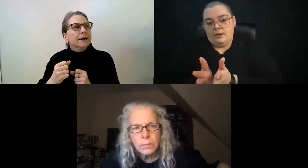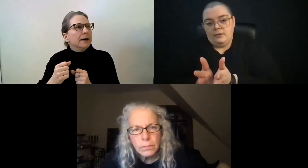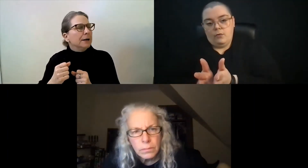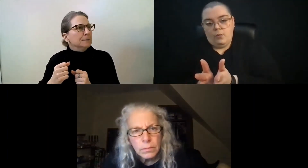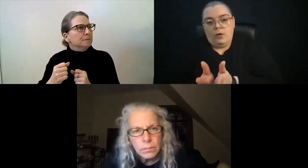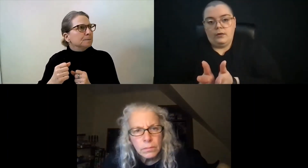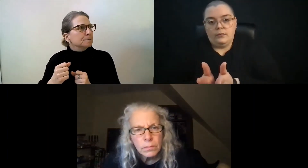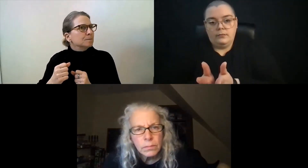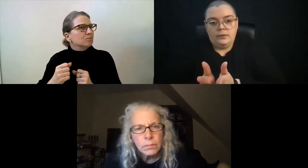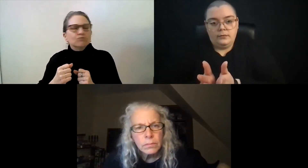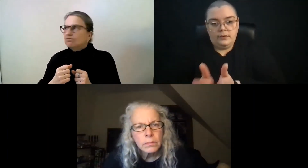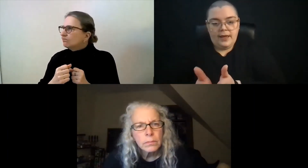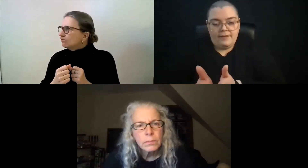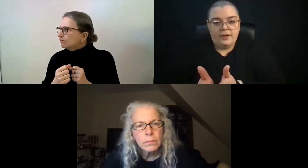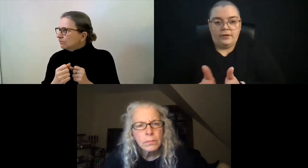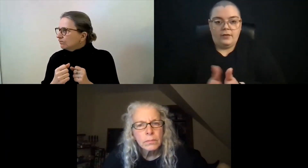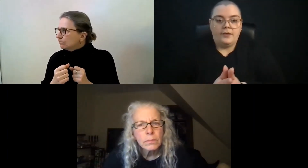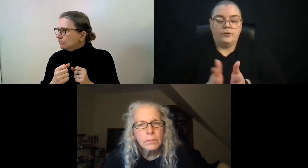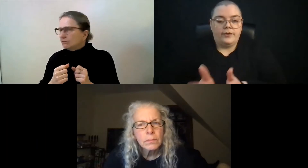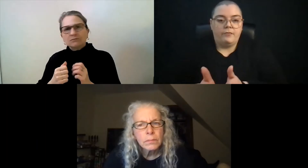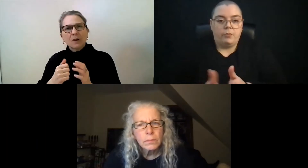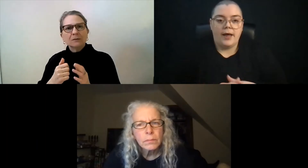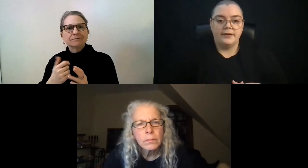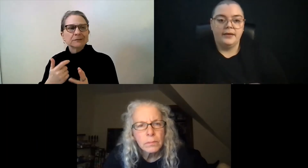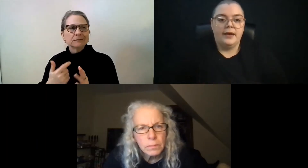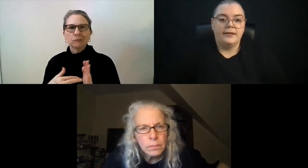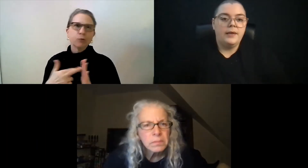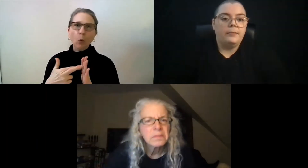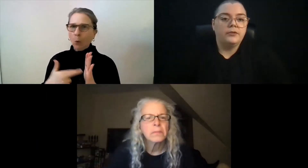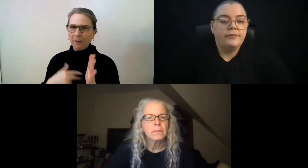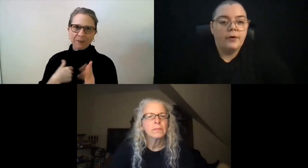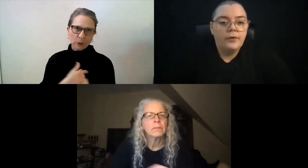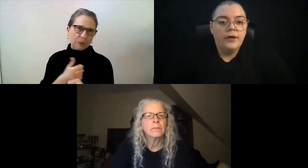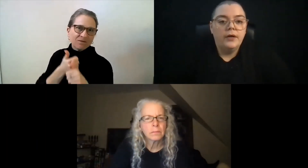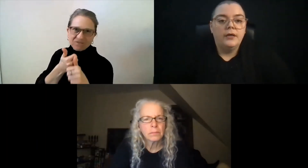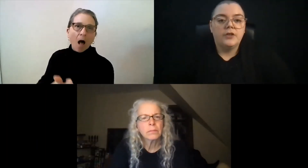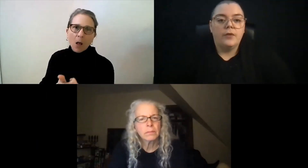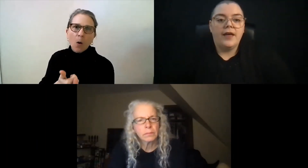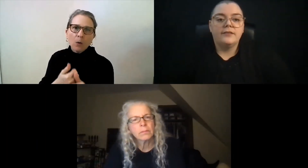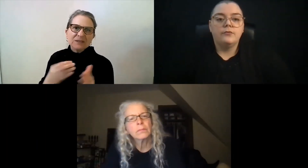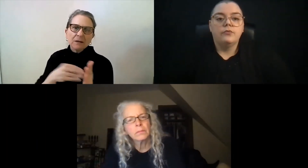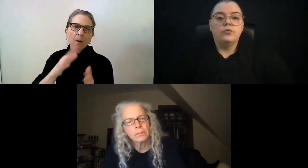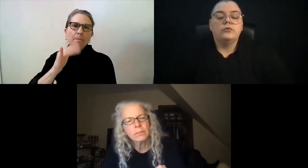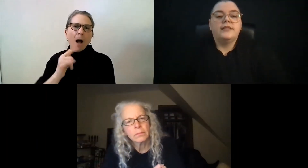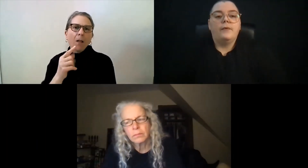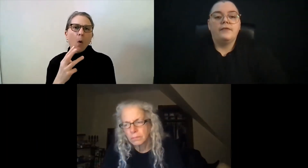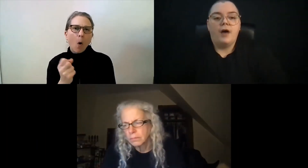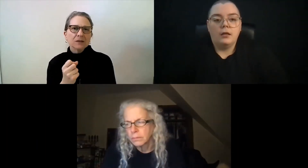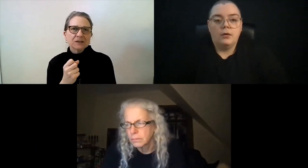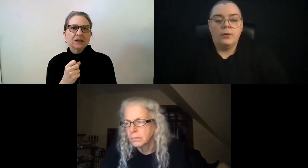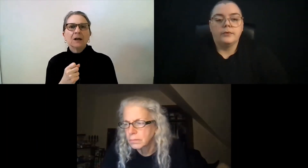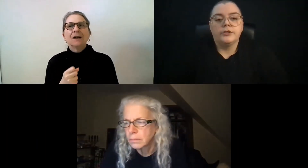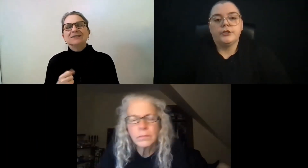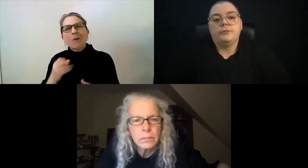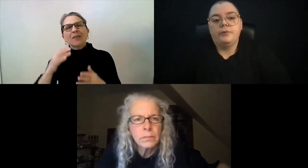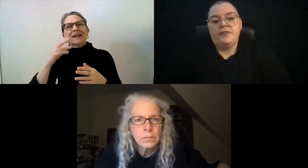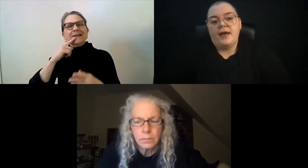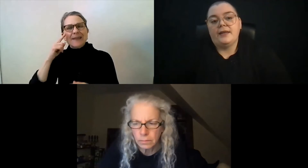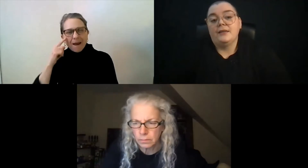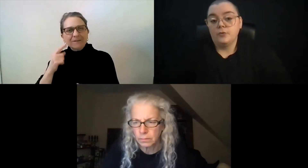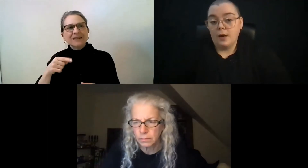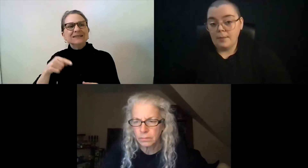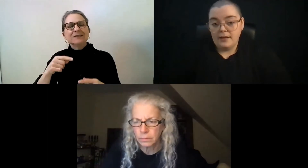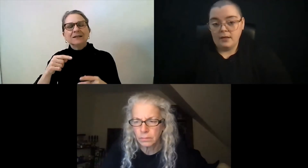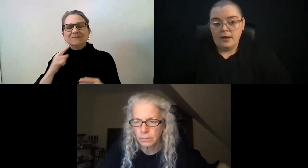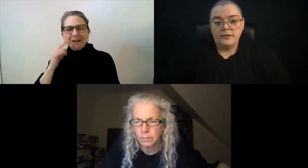or have hearing loss, or DeafBlind, to be able to vote. So that's the rules that we follow, we were sure to put